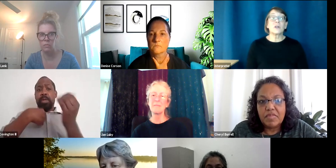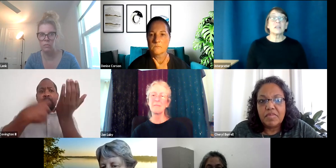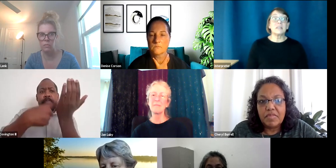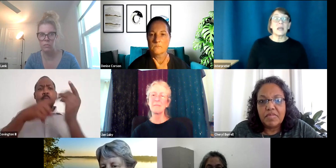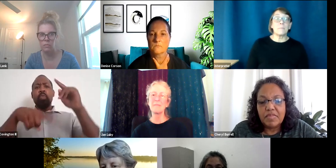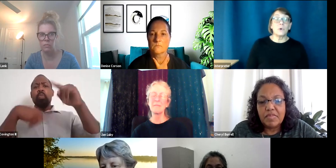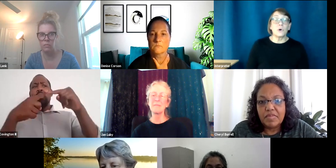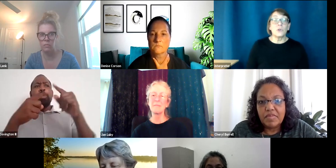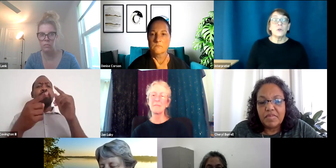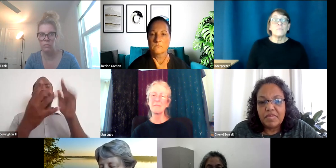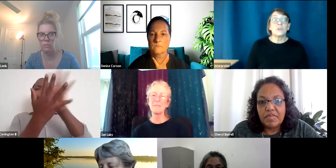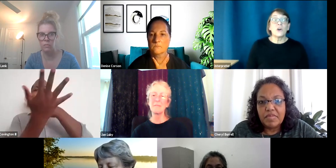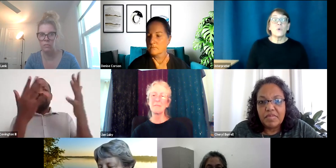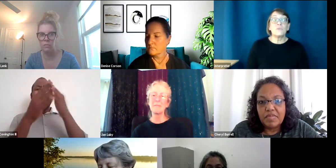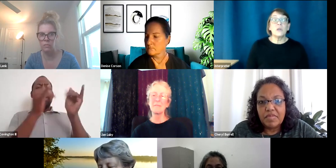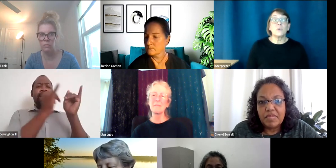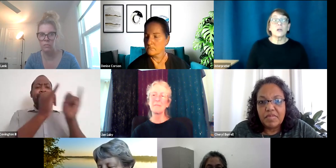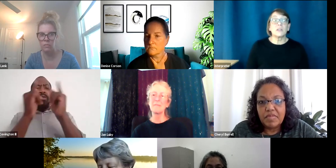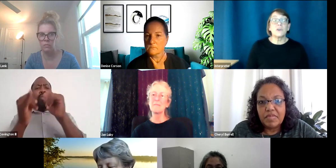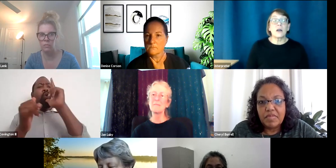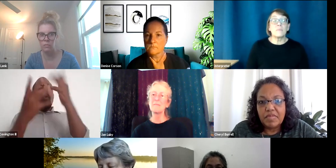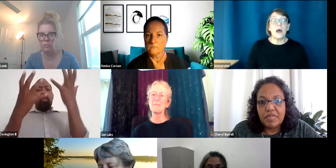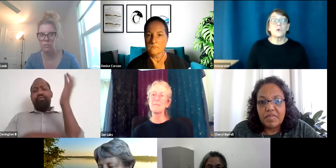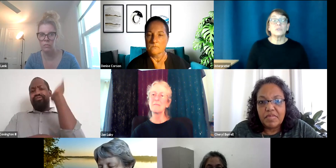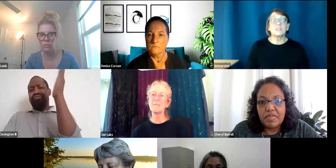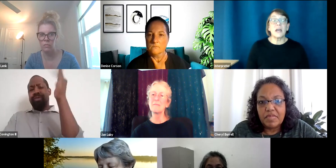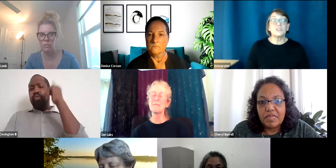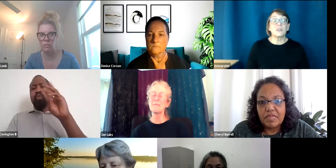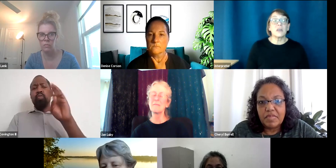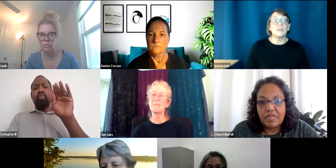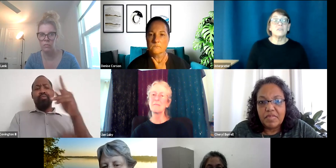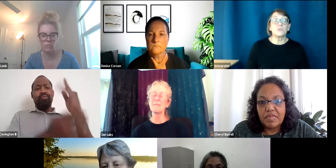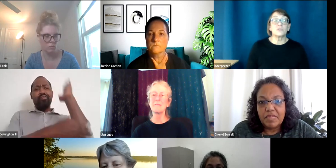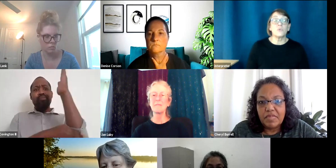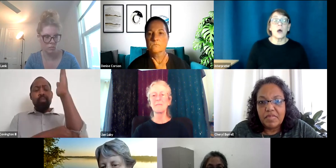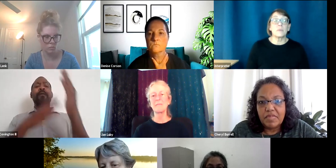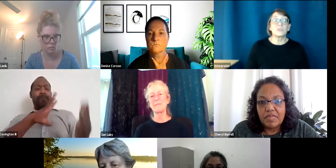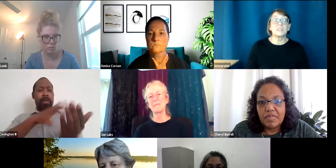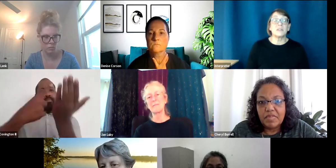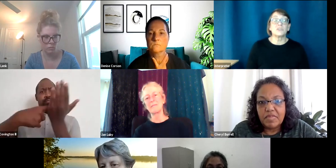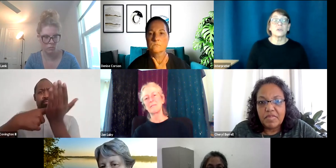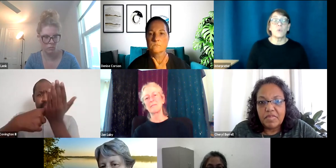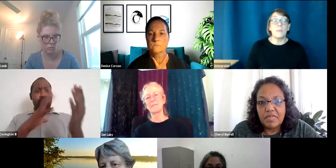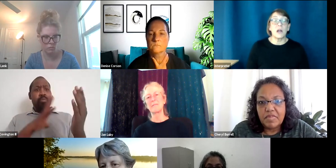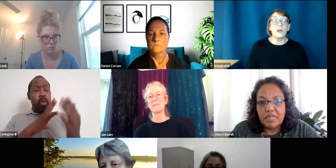for an example, you know, if we were going to talk about scheduling the individuals who want to present during the webinar,